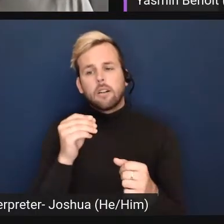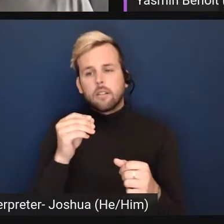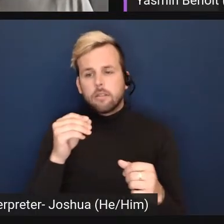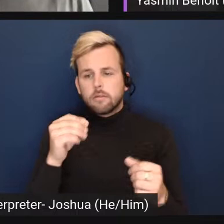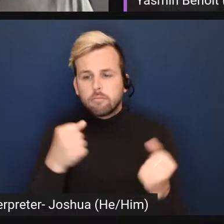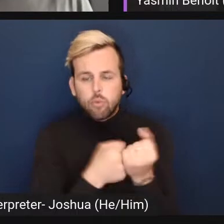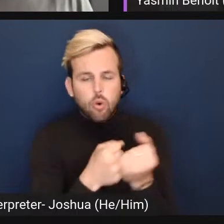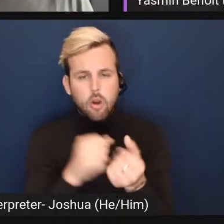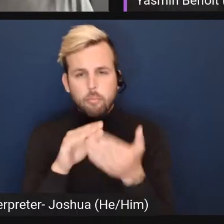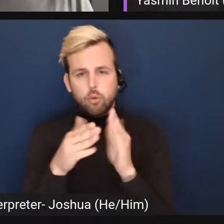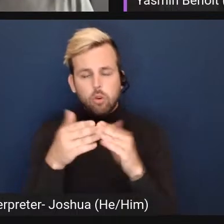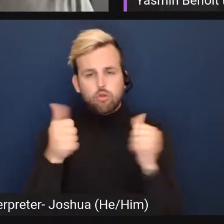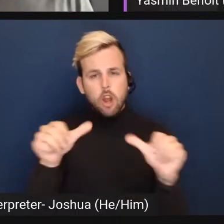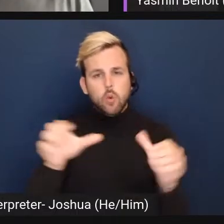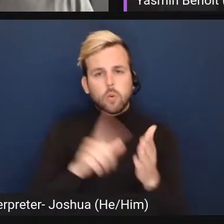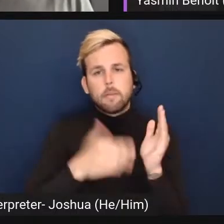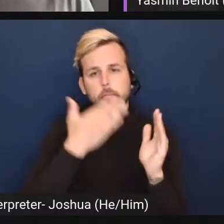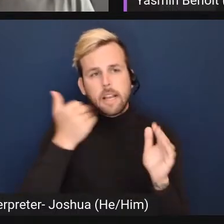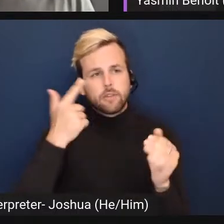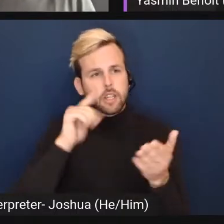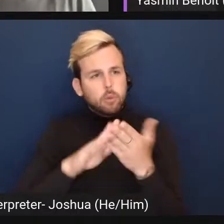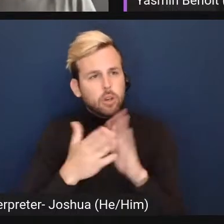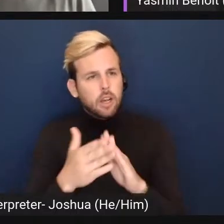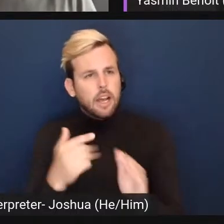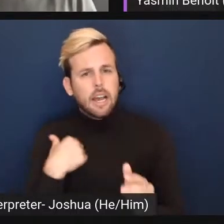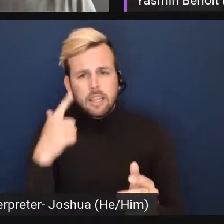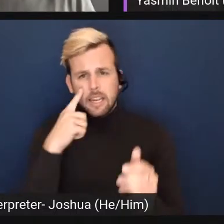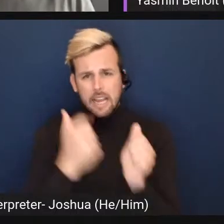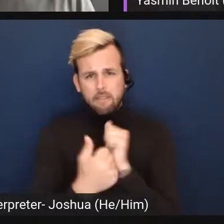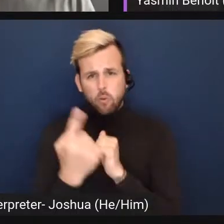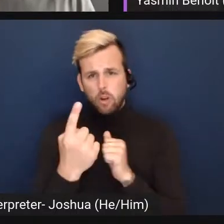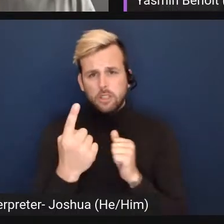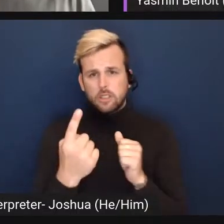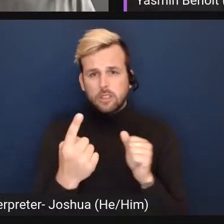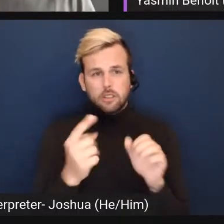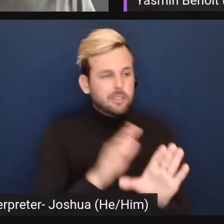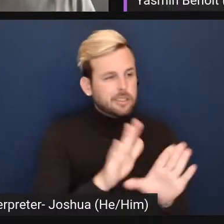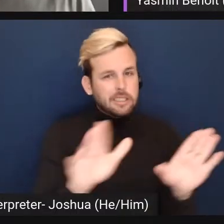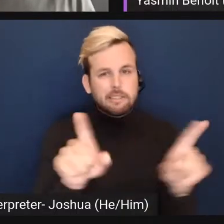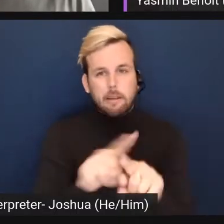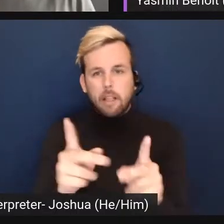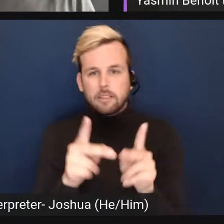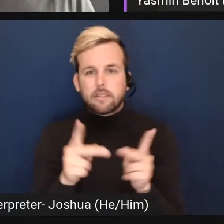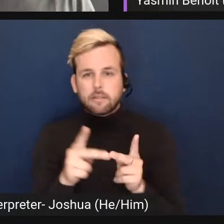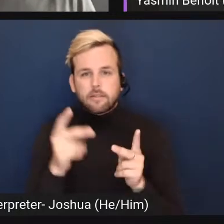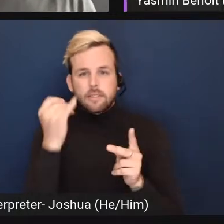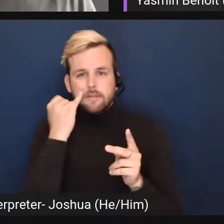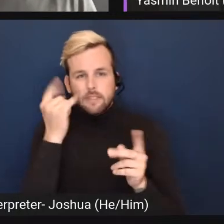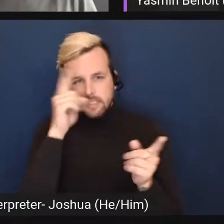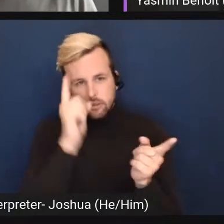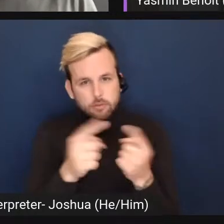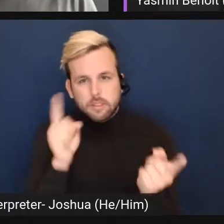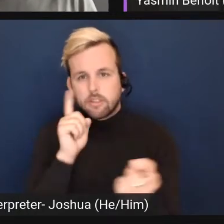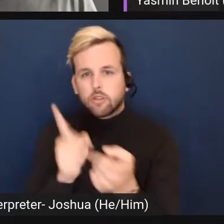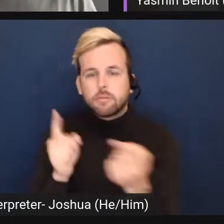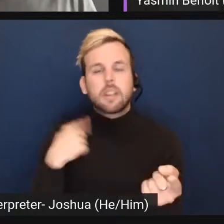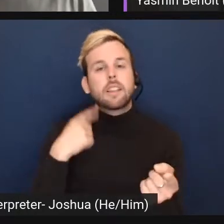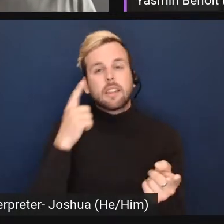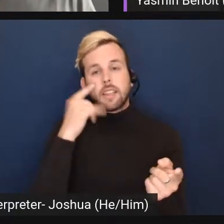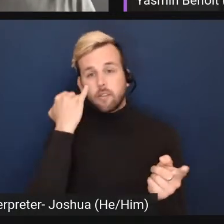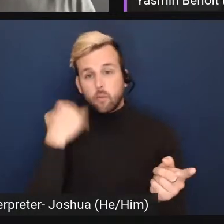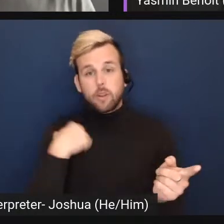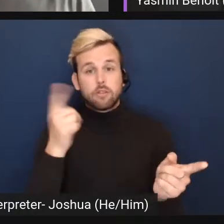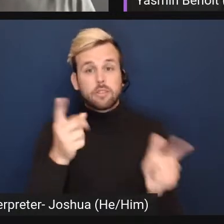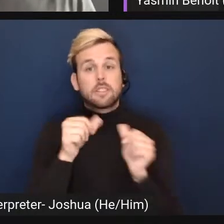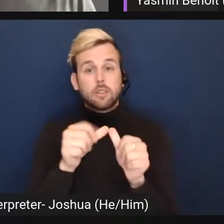community and trying to do what's best for the community. I think everyone's kind of coming from the same place, even if there were like disagreements. So I think as long as we can just